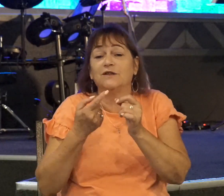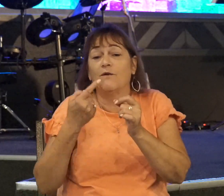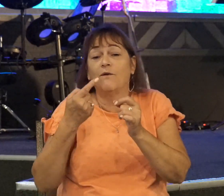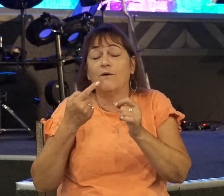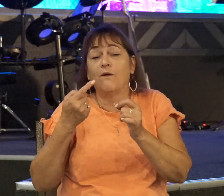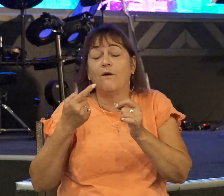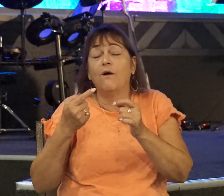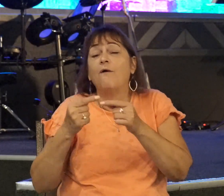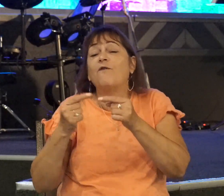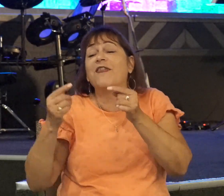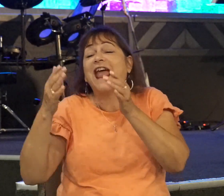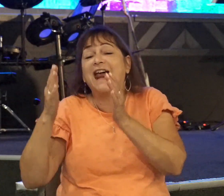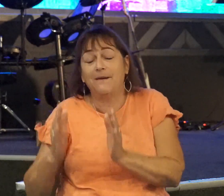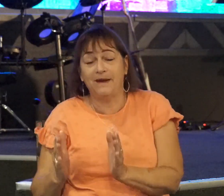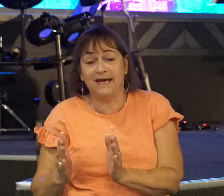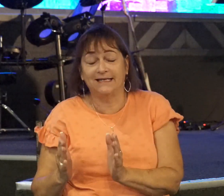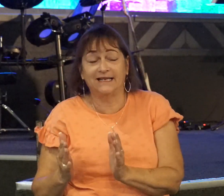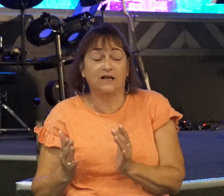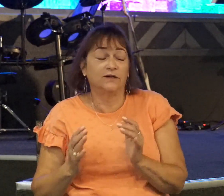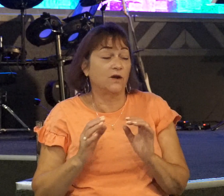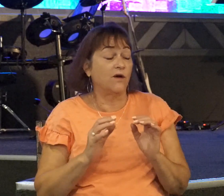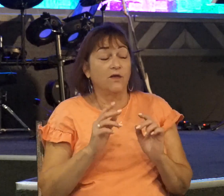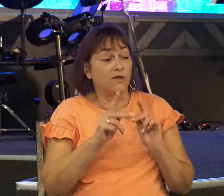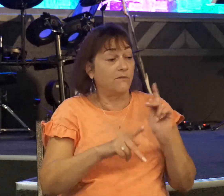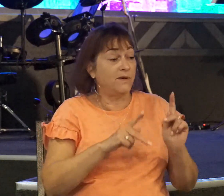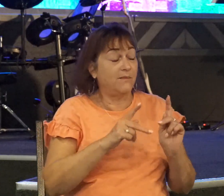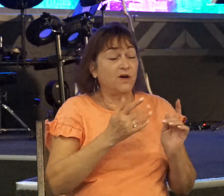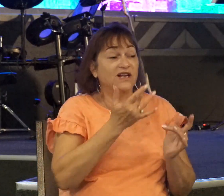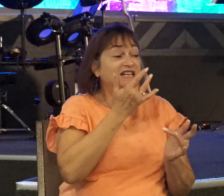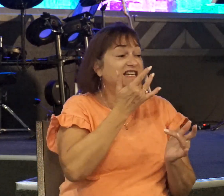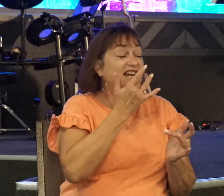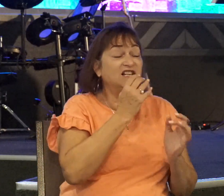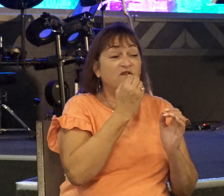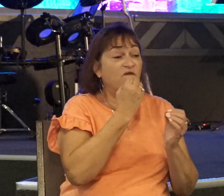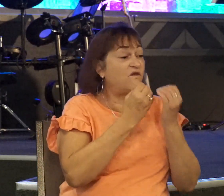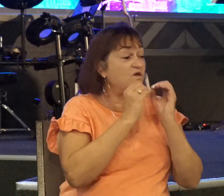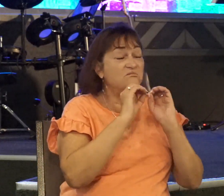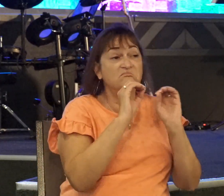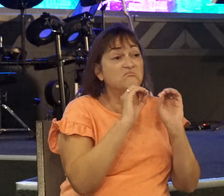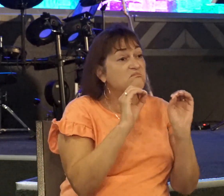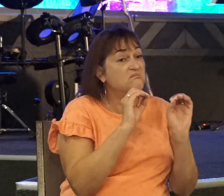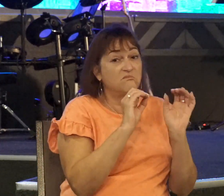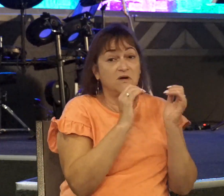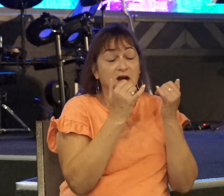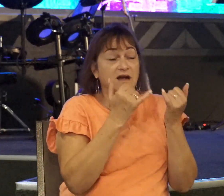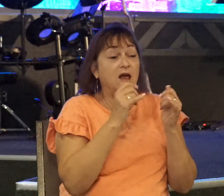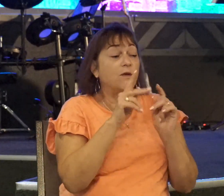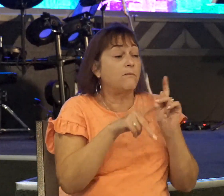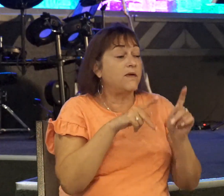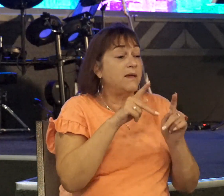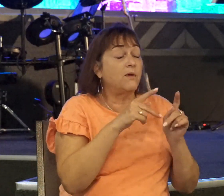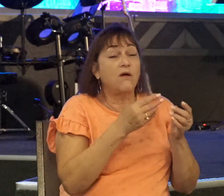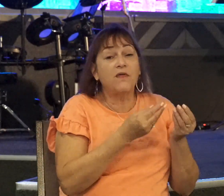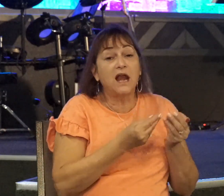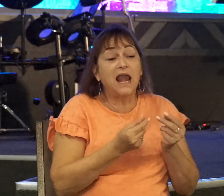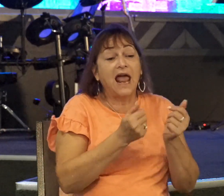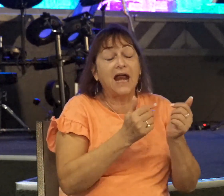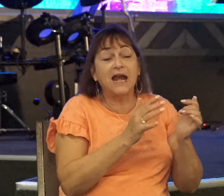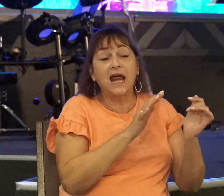And so, none of the people tasted food. Now, all the people of the land came to a forest,